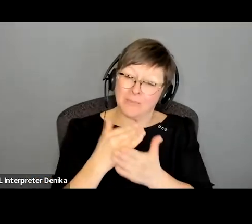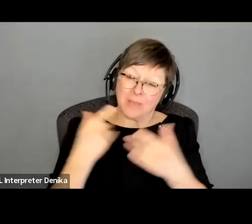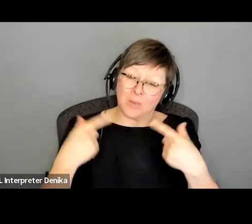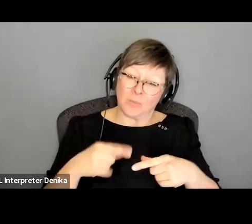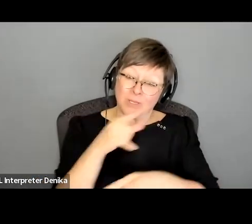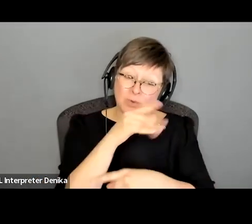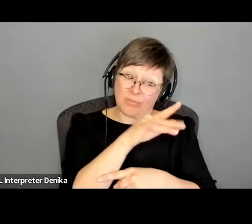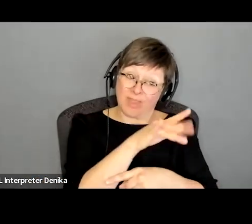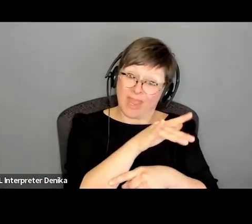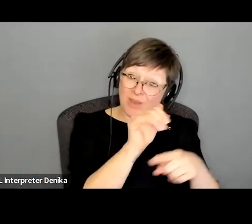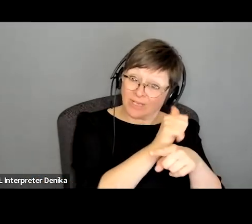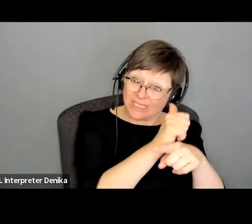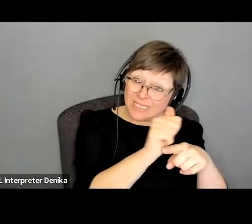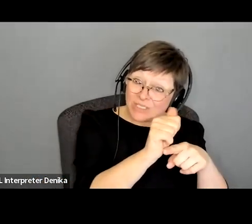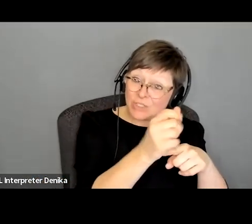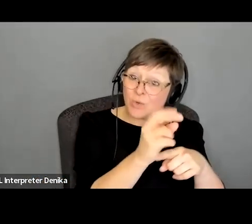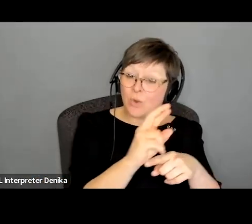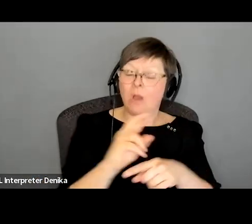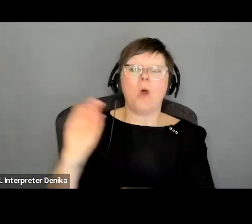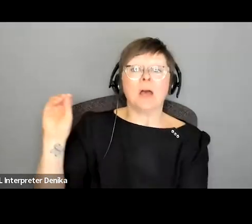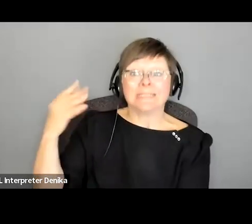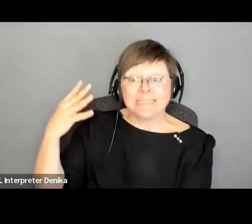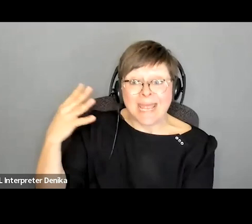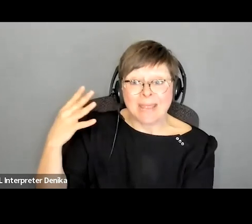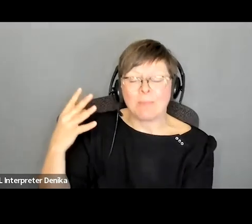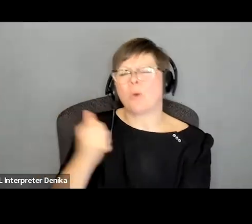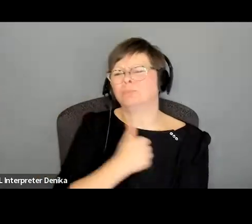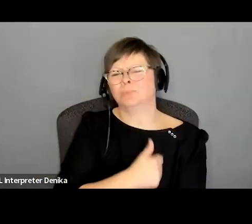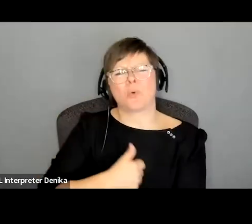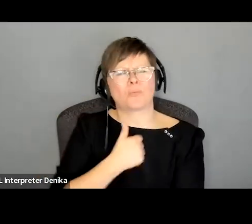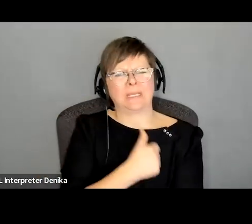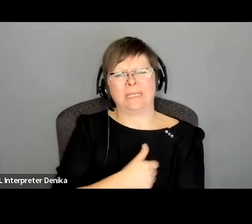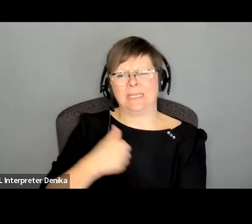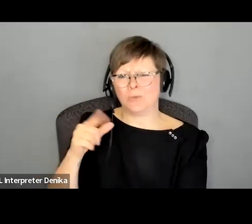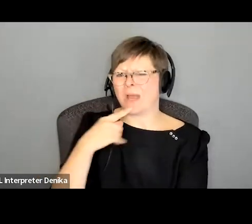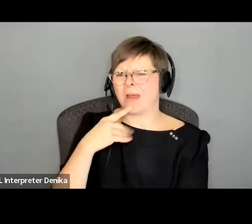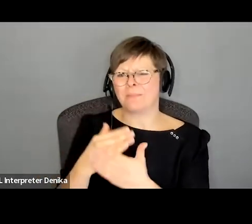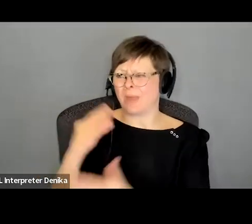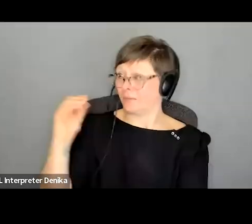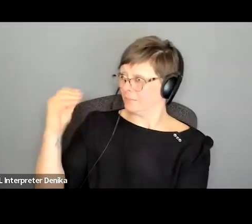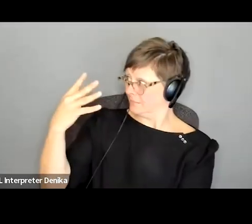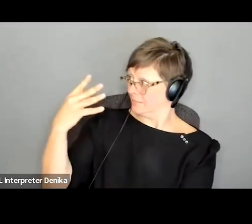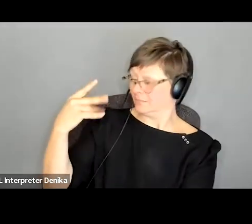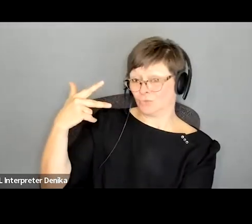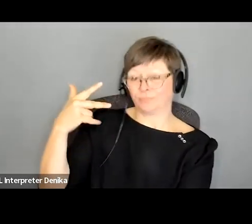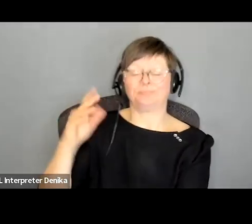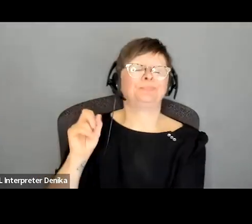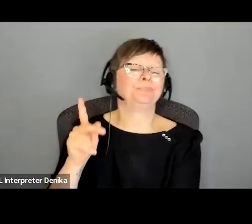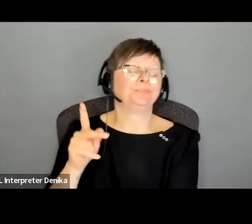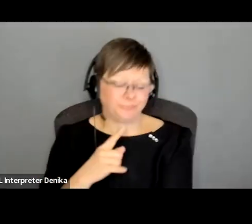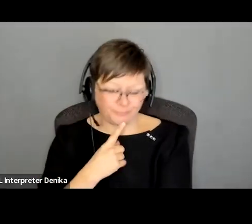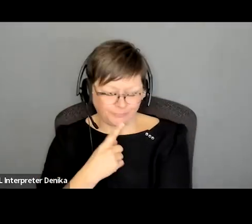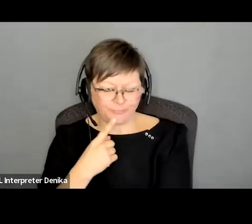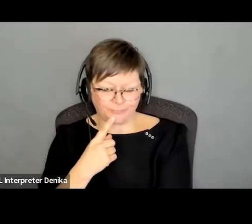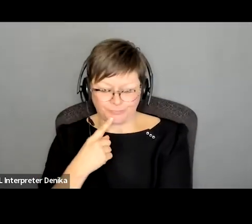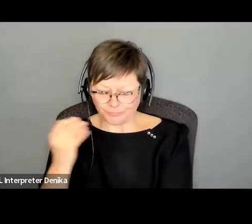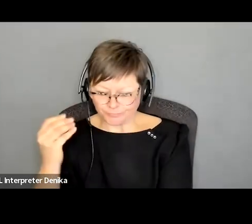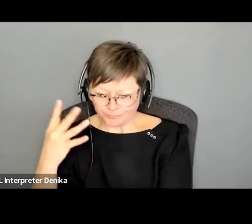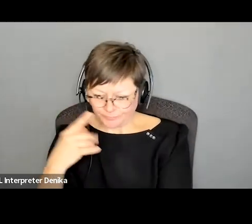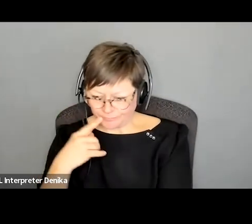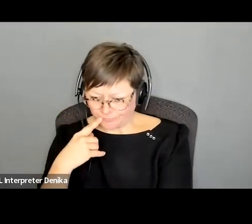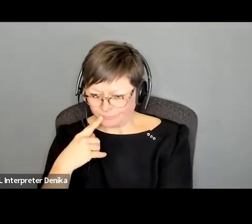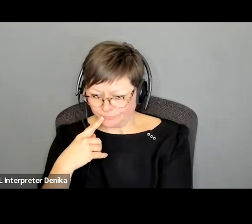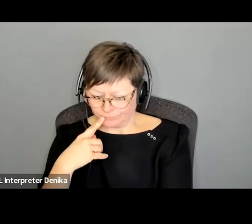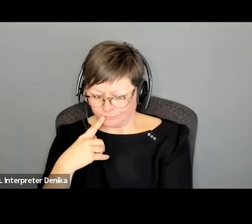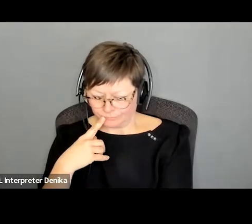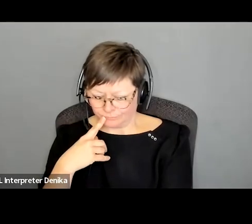tape talking about on tape on tape i'm apologies then um on tape make sure